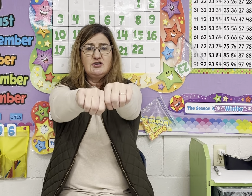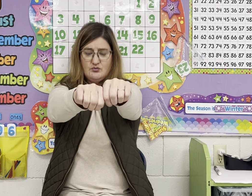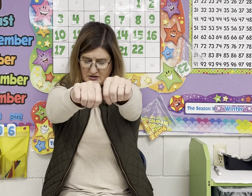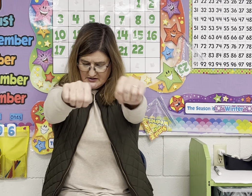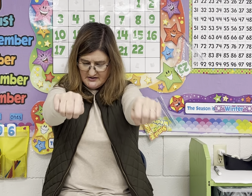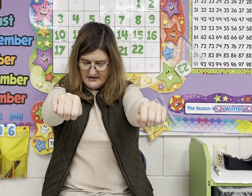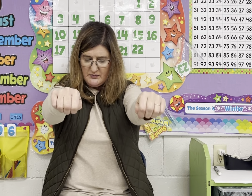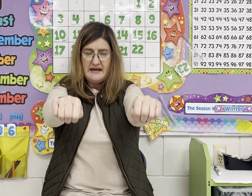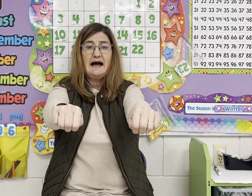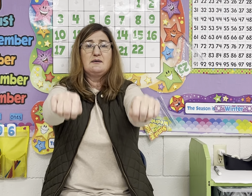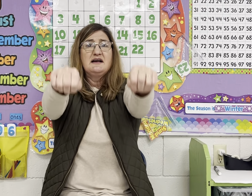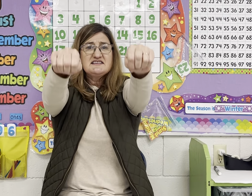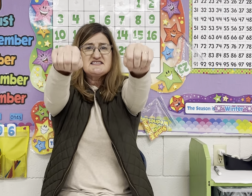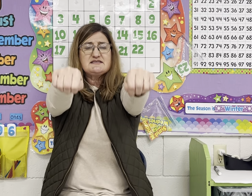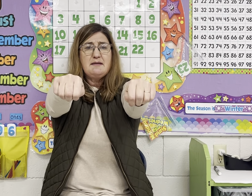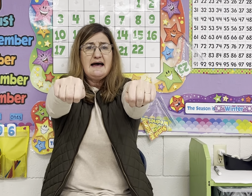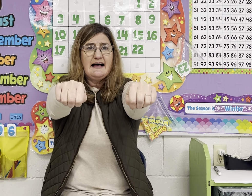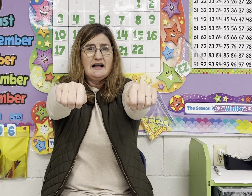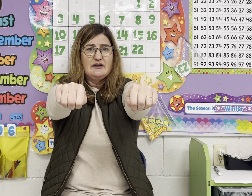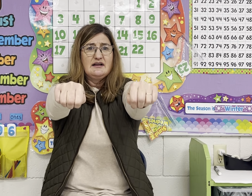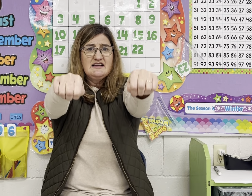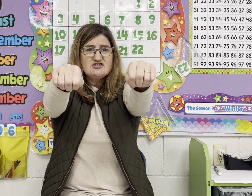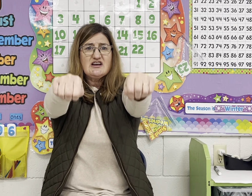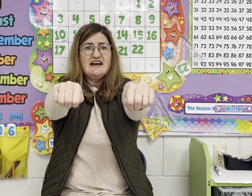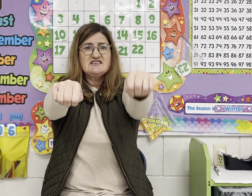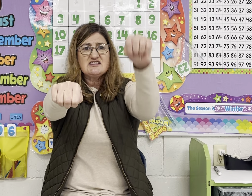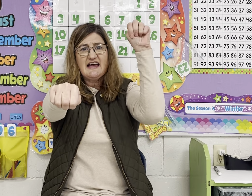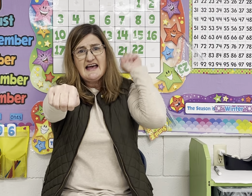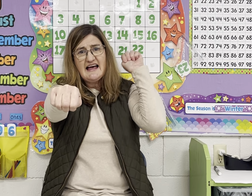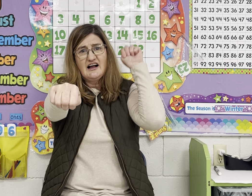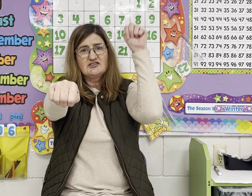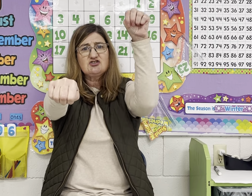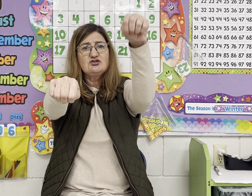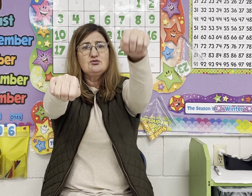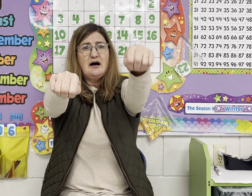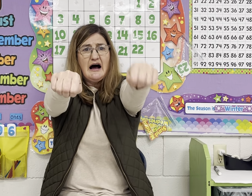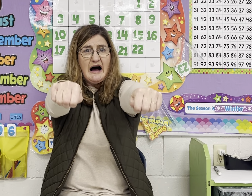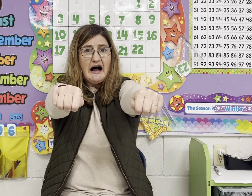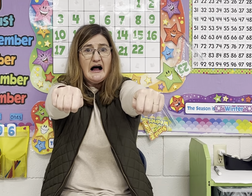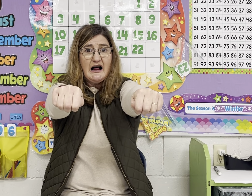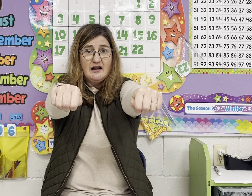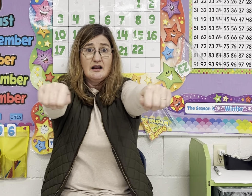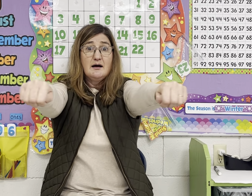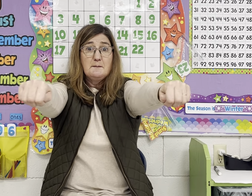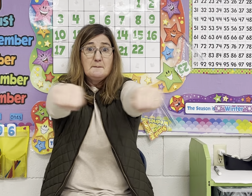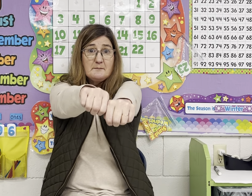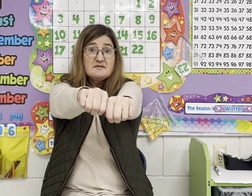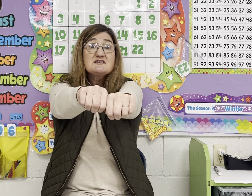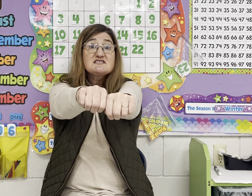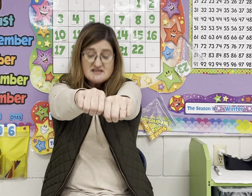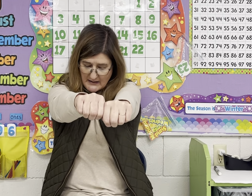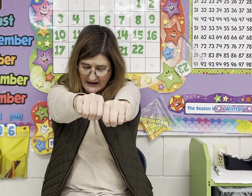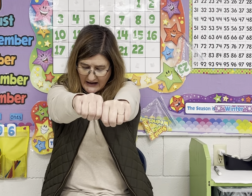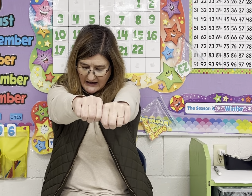new word. Here we go. Smell. Change L to all. Small. All.